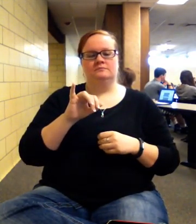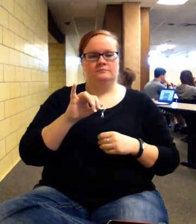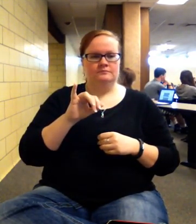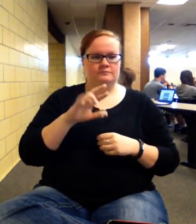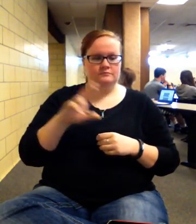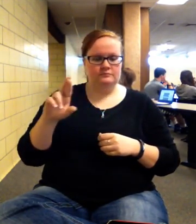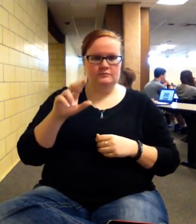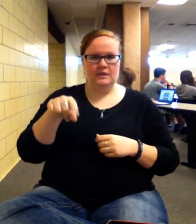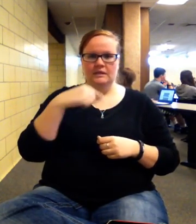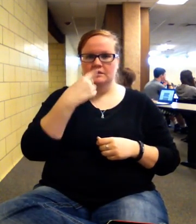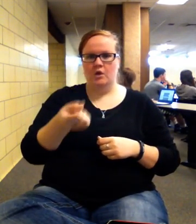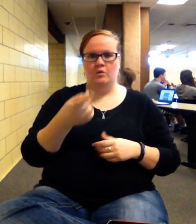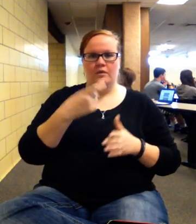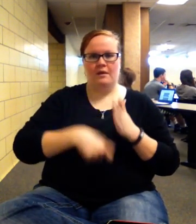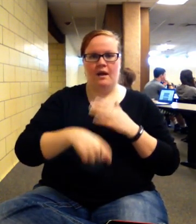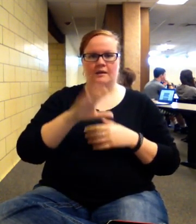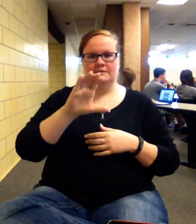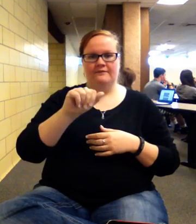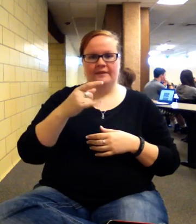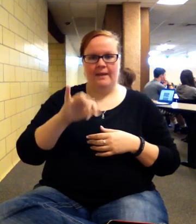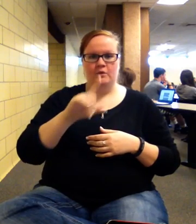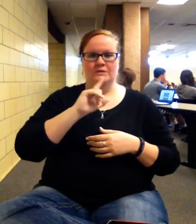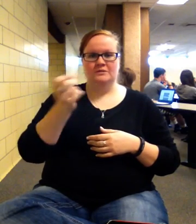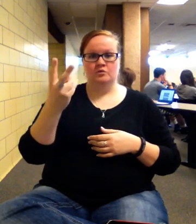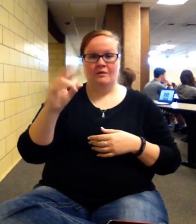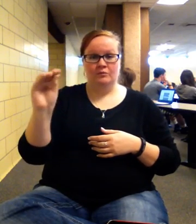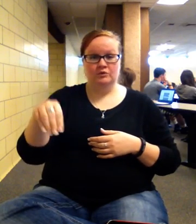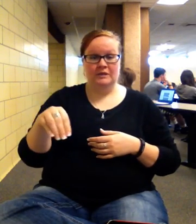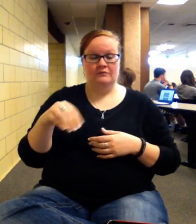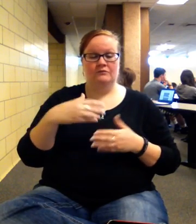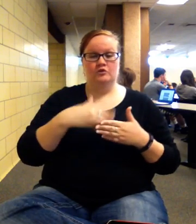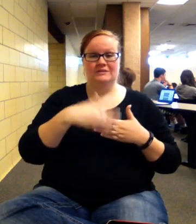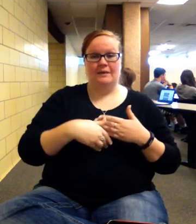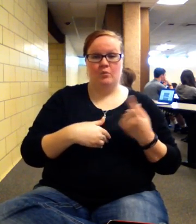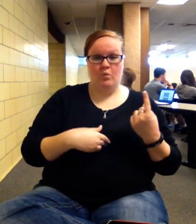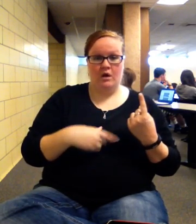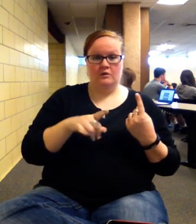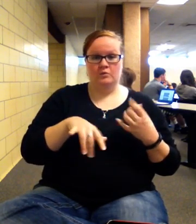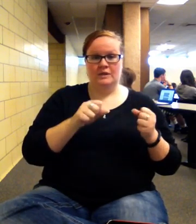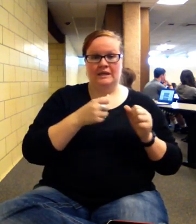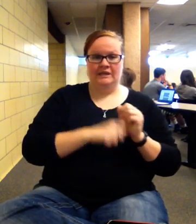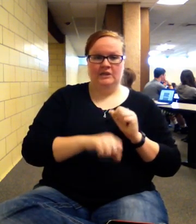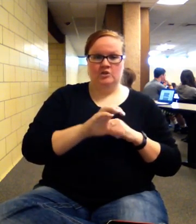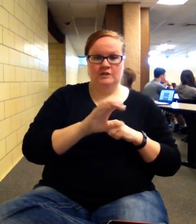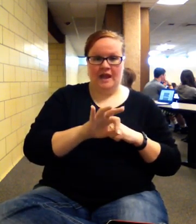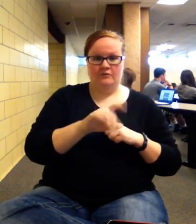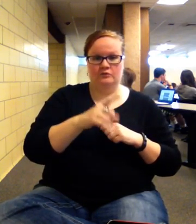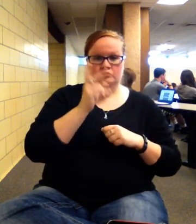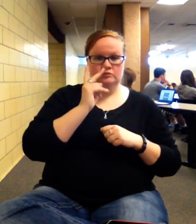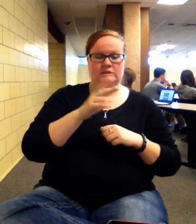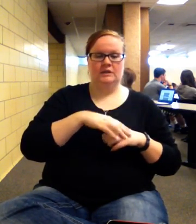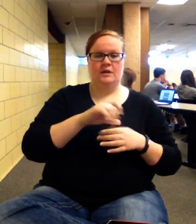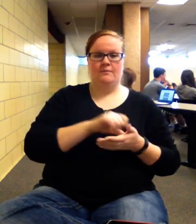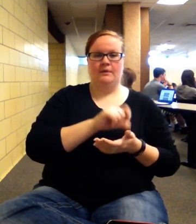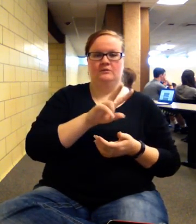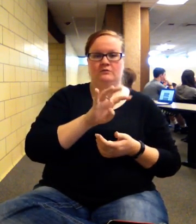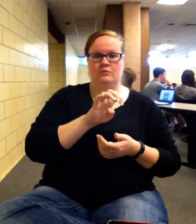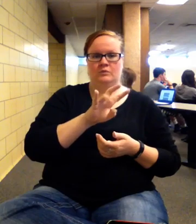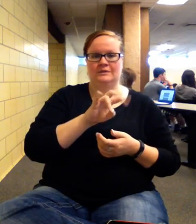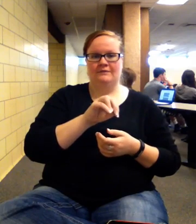12%. So for your step one, you're going to take each of the cash flows that you're sitting on page 470, and you're going to